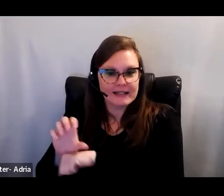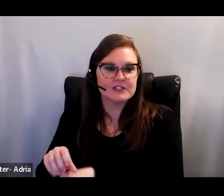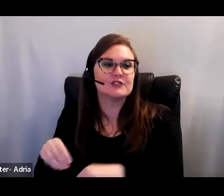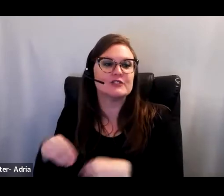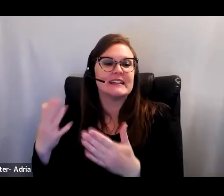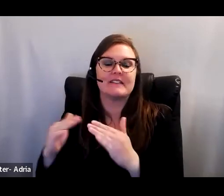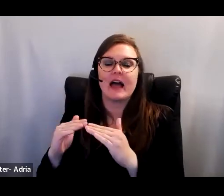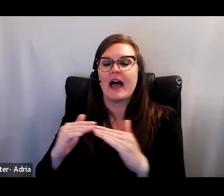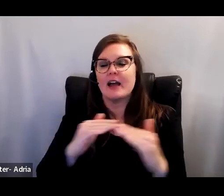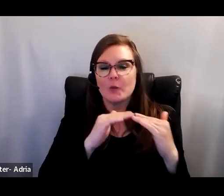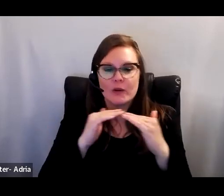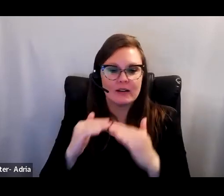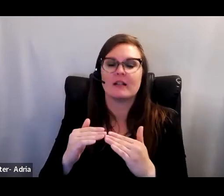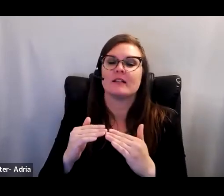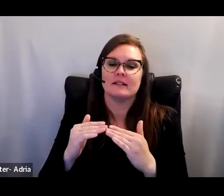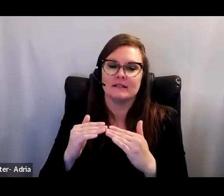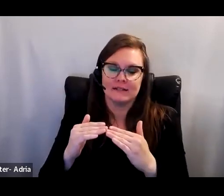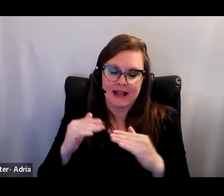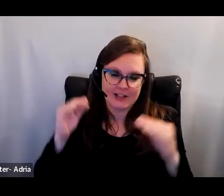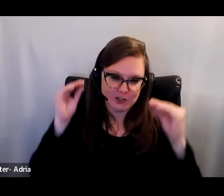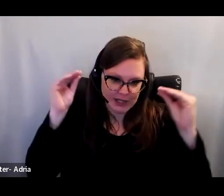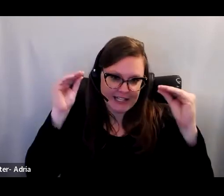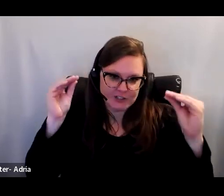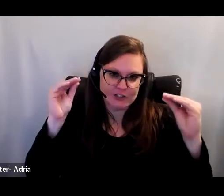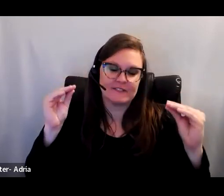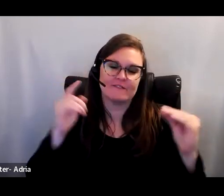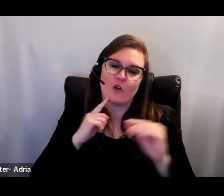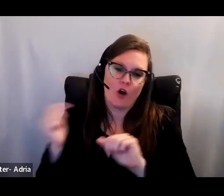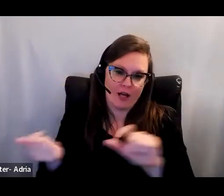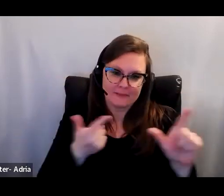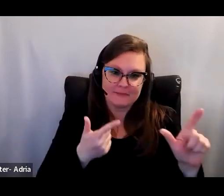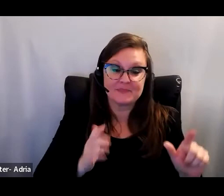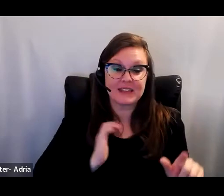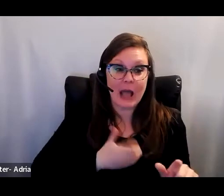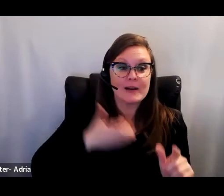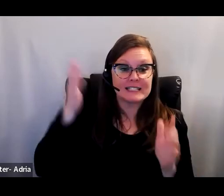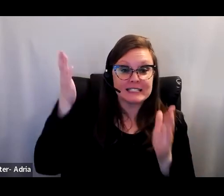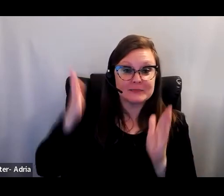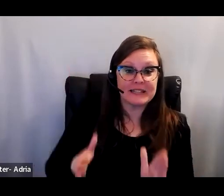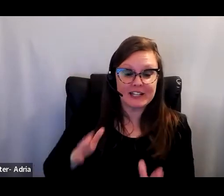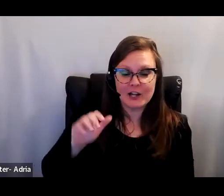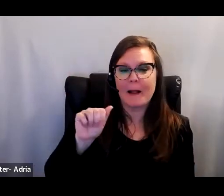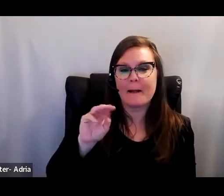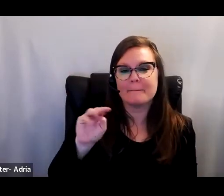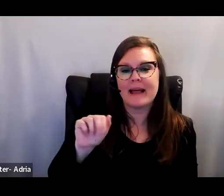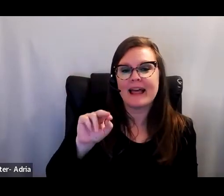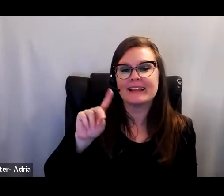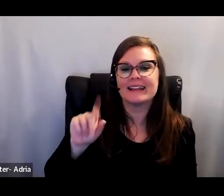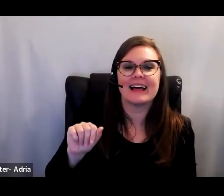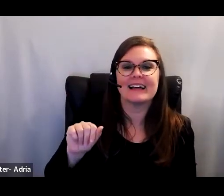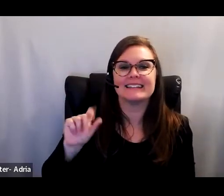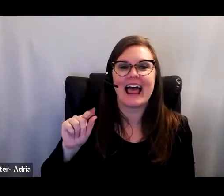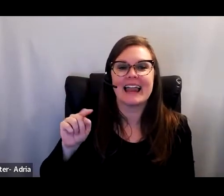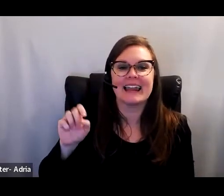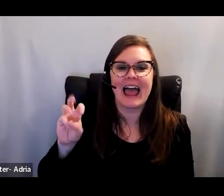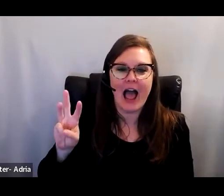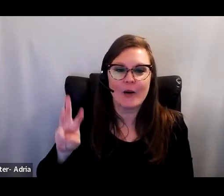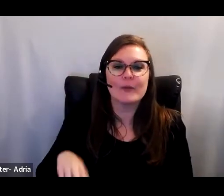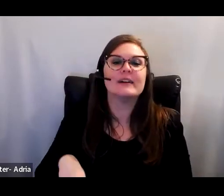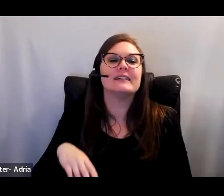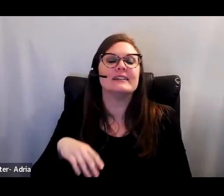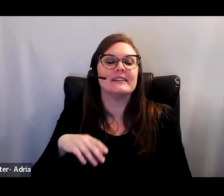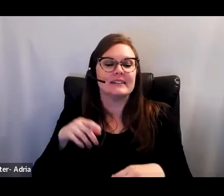landscape for all. Our distinguished speaker today, Amanda Datnow, is Professor and Chancellor's Associate